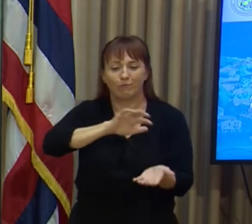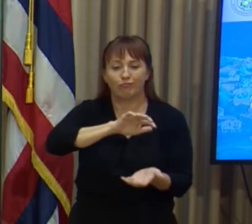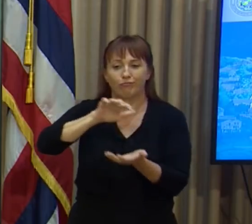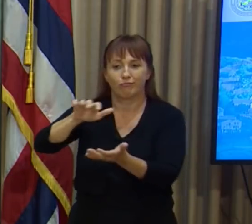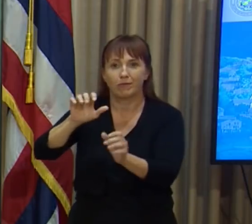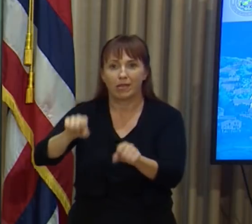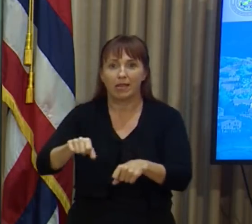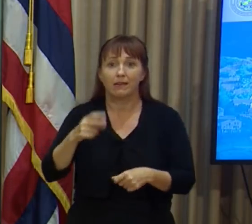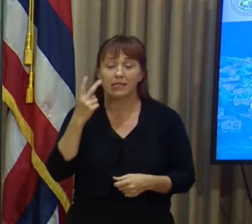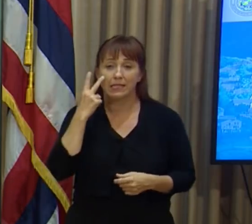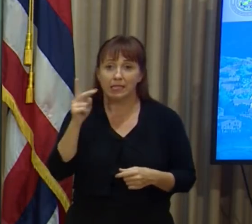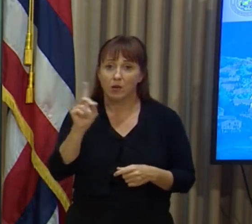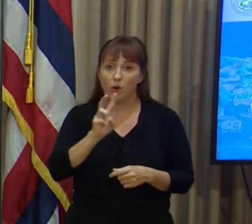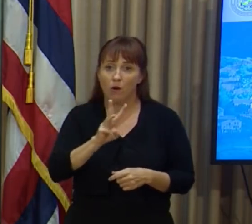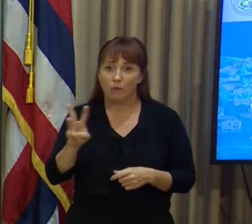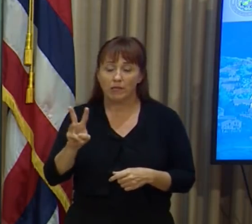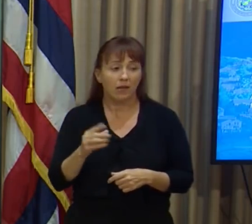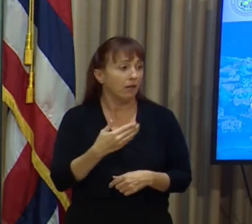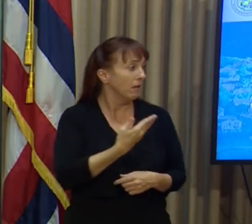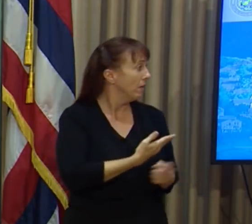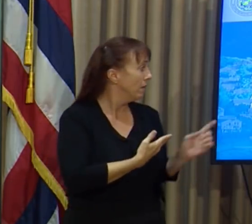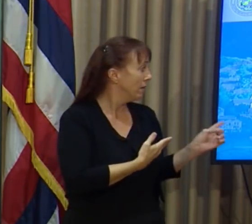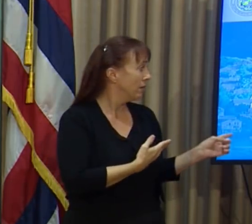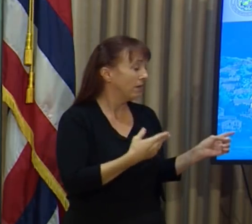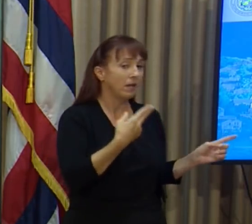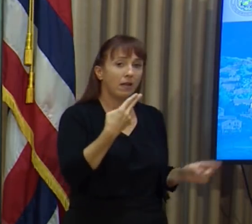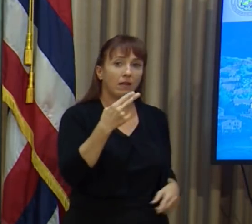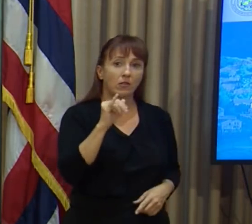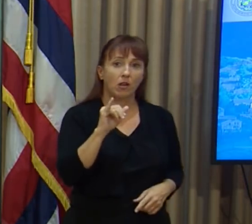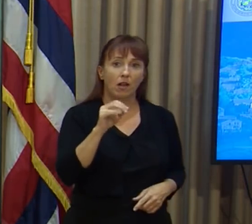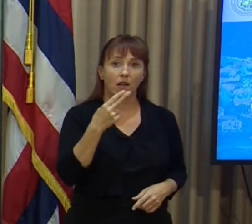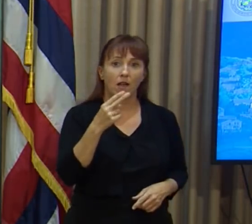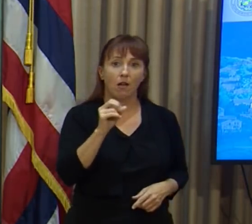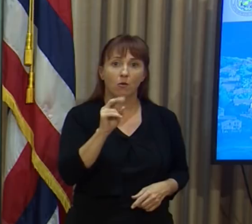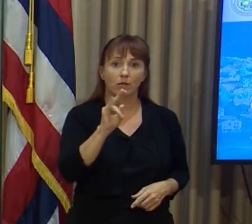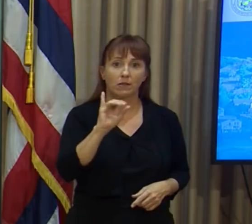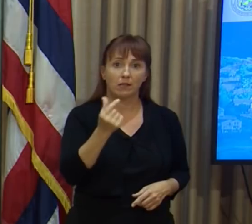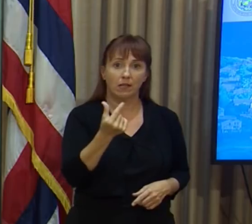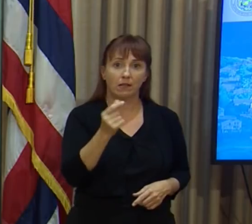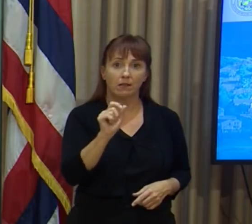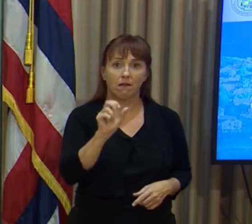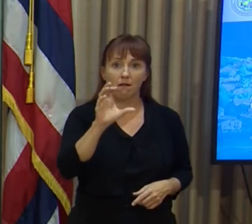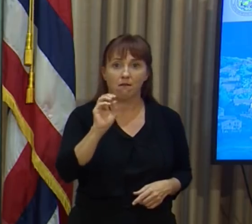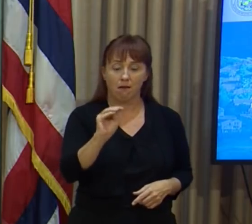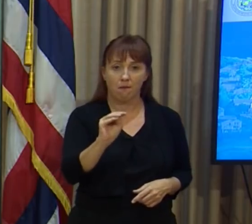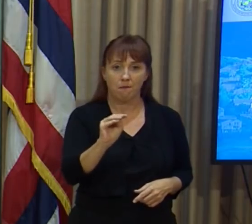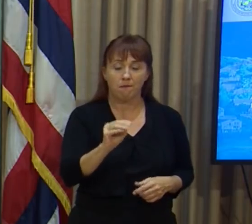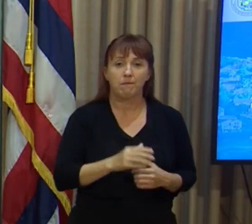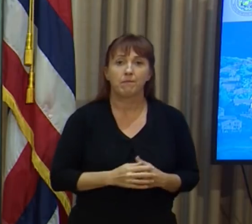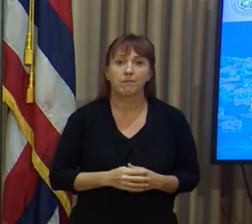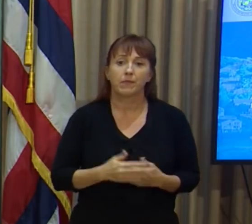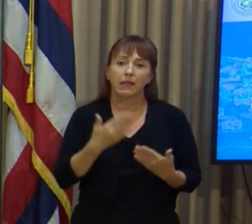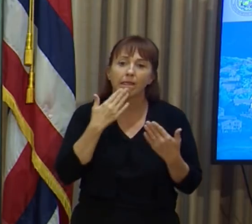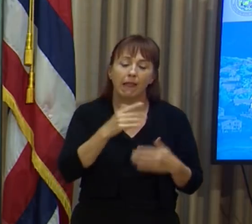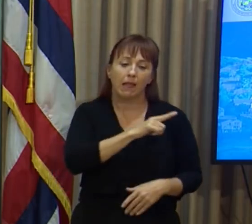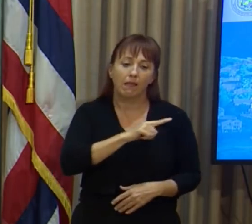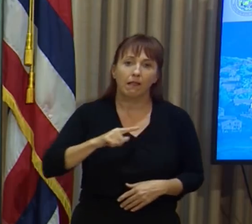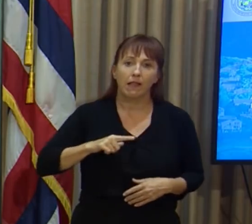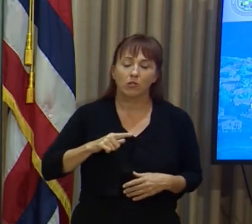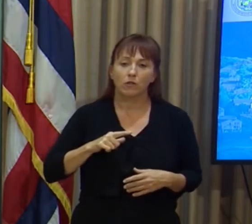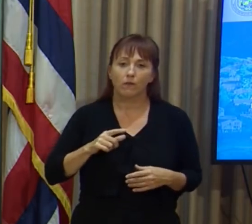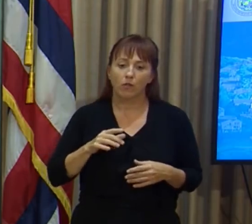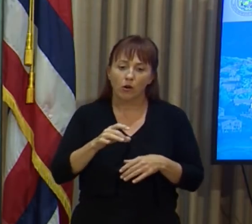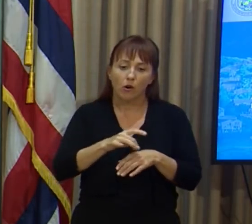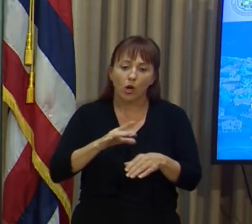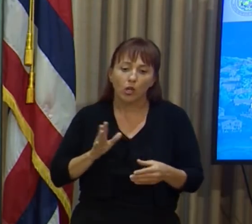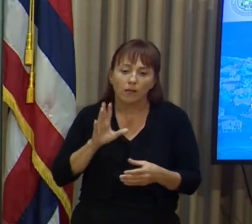hihousinghelp.com. We really want to thank the legislature for their early and